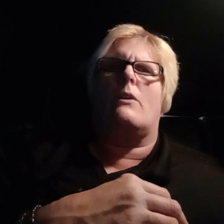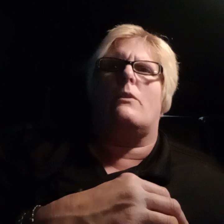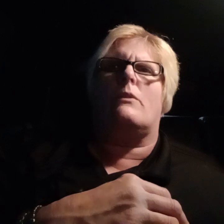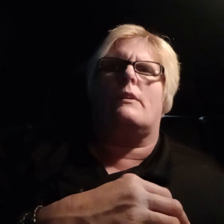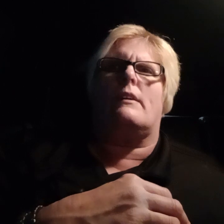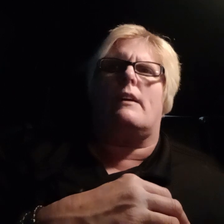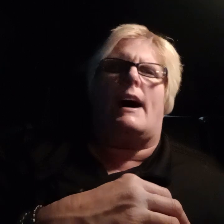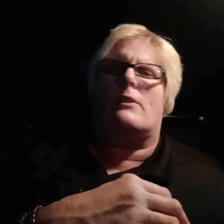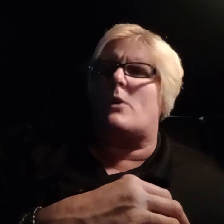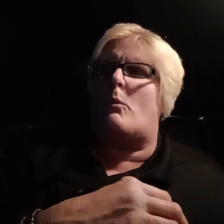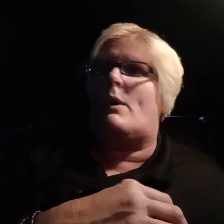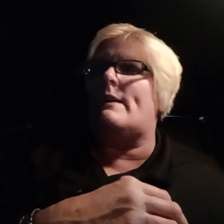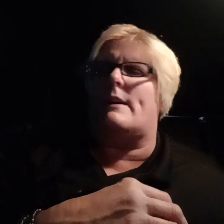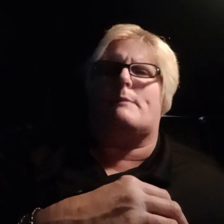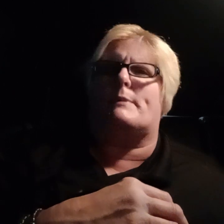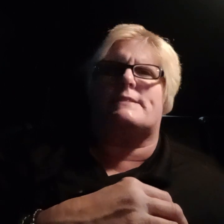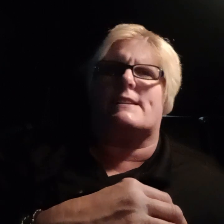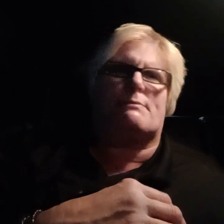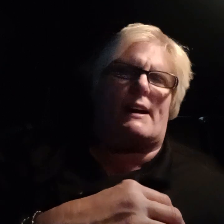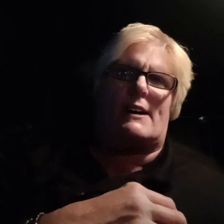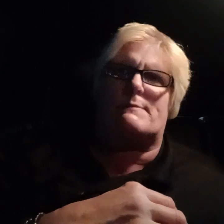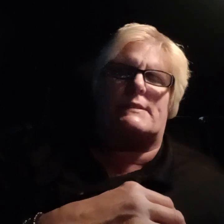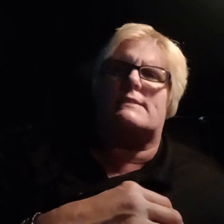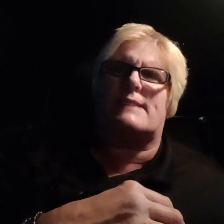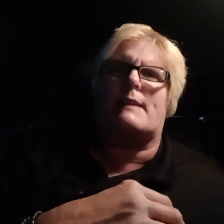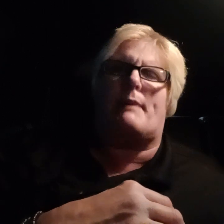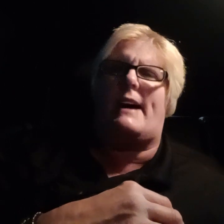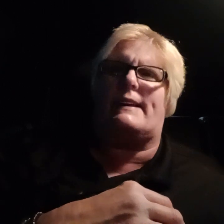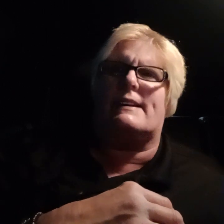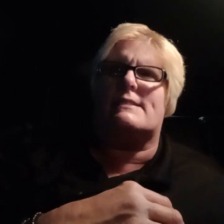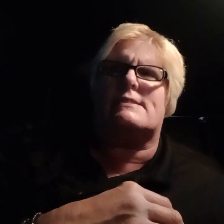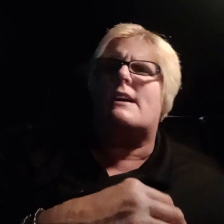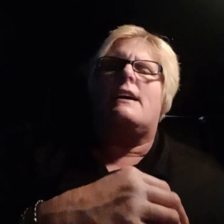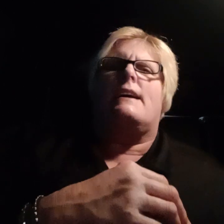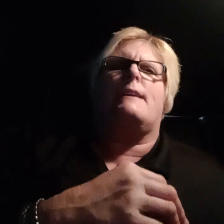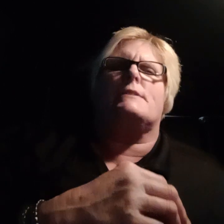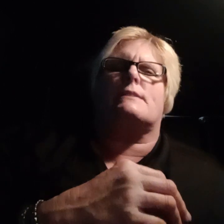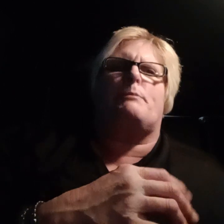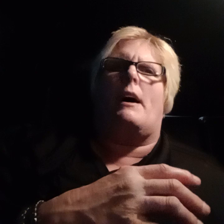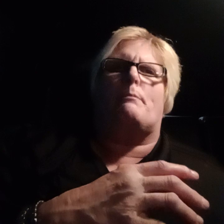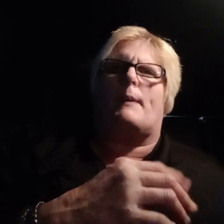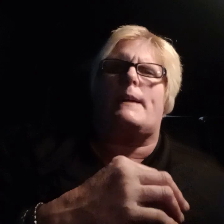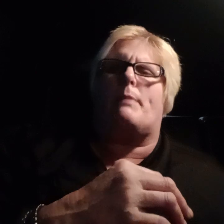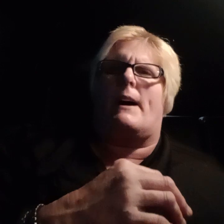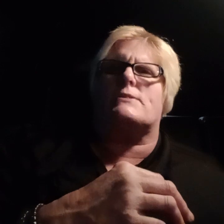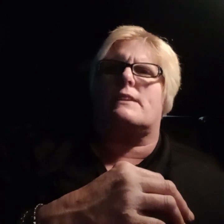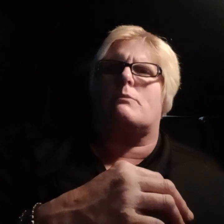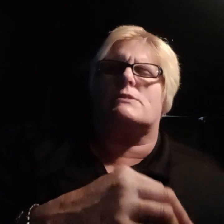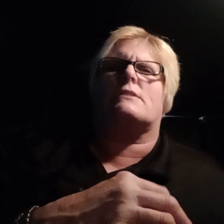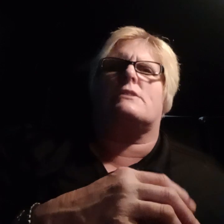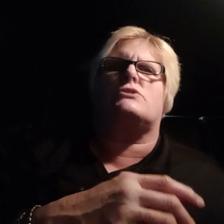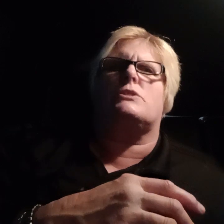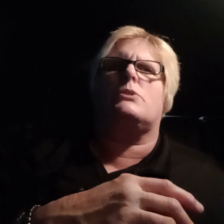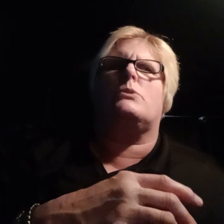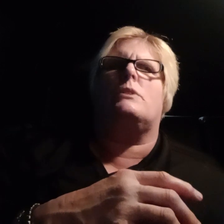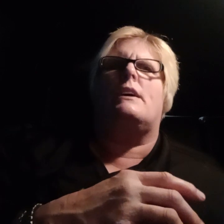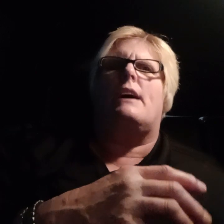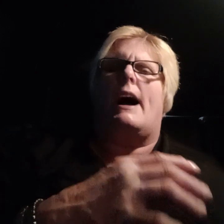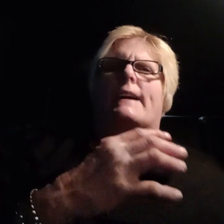So, I don't know what possessed my husband, the ding bad he is. He bought brake parts and was going to do, I